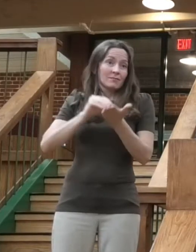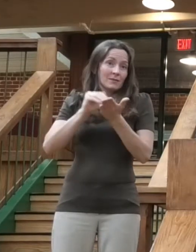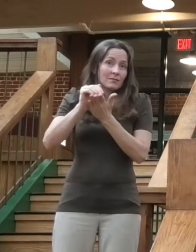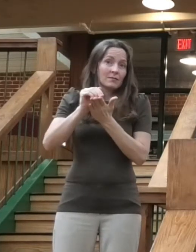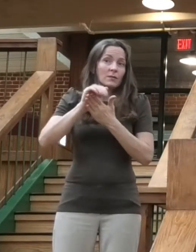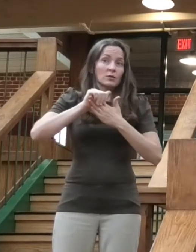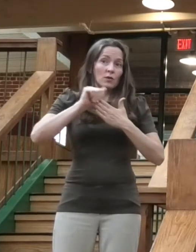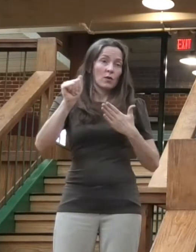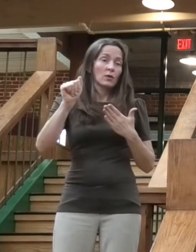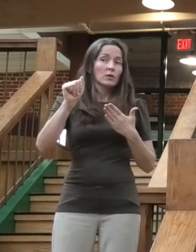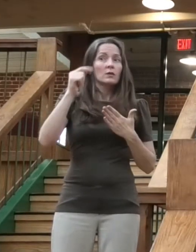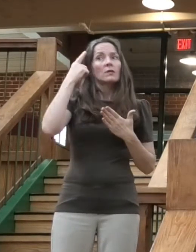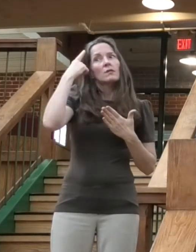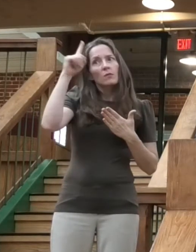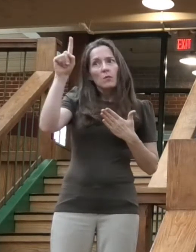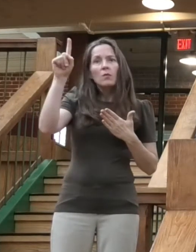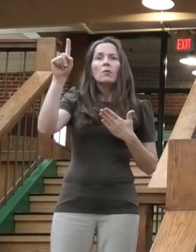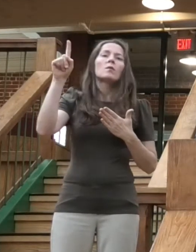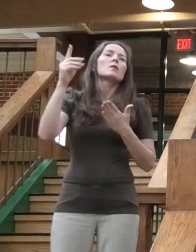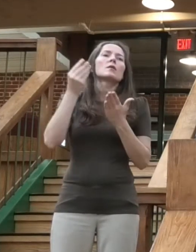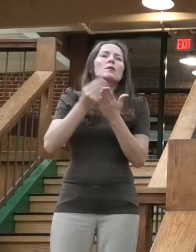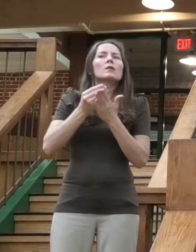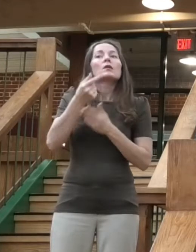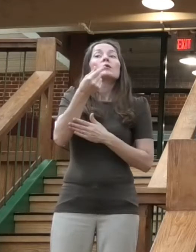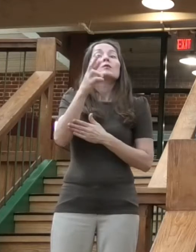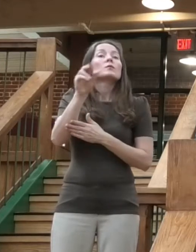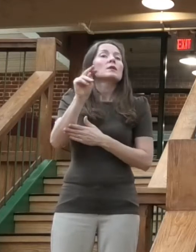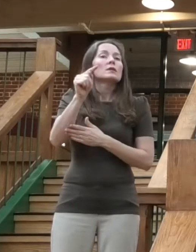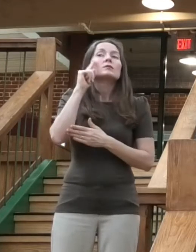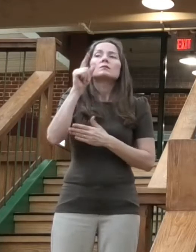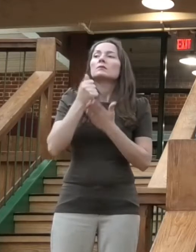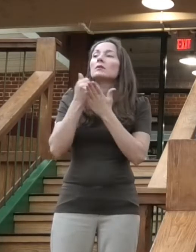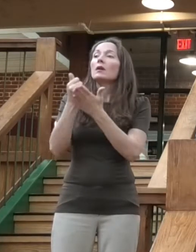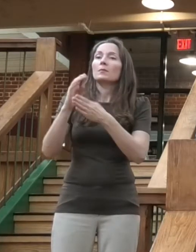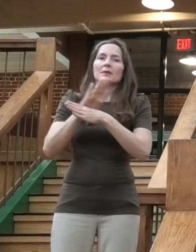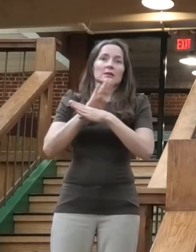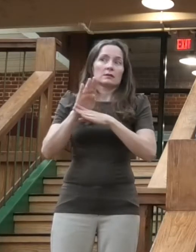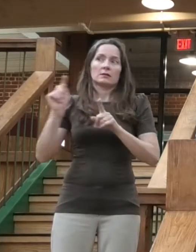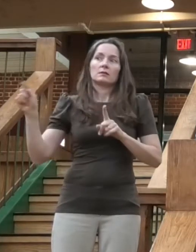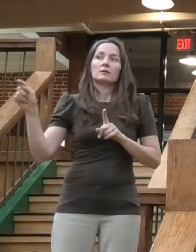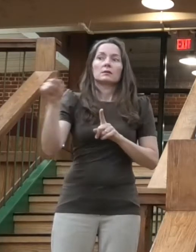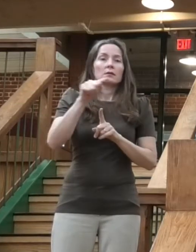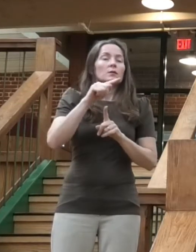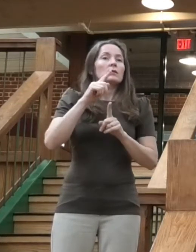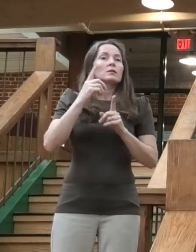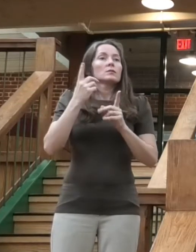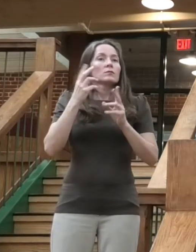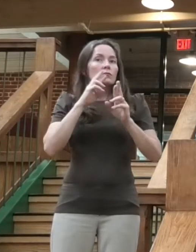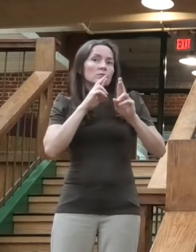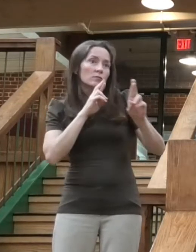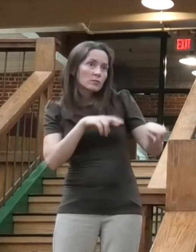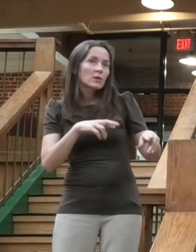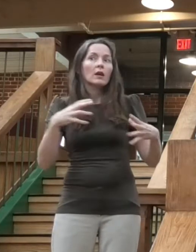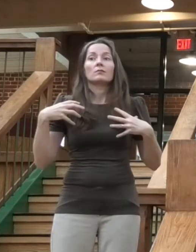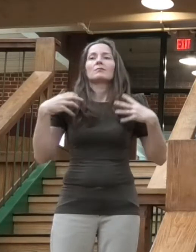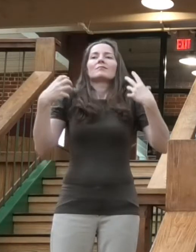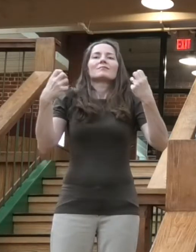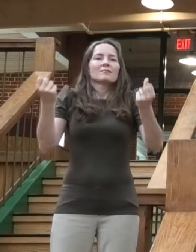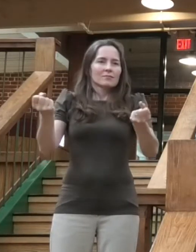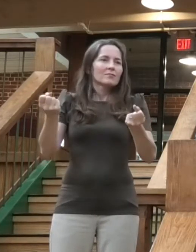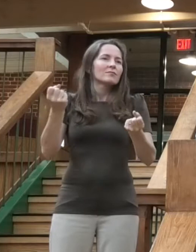grants to help our businesses with response and recovery due to this pandemic right now.